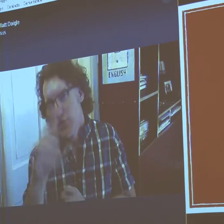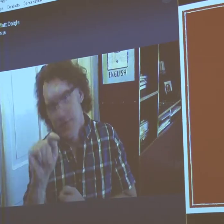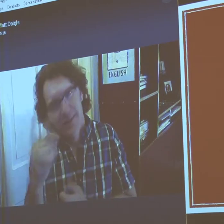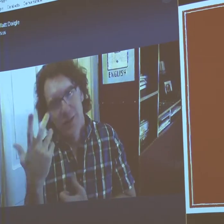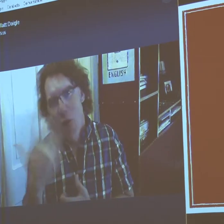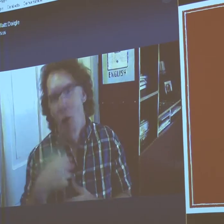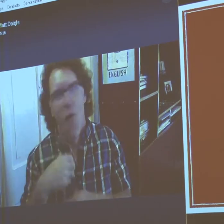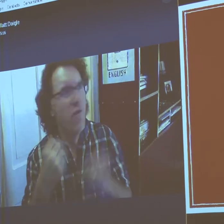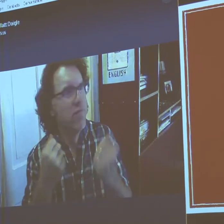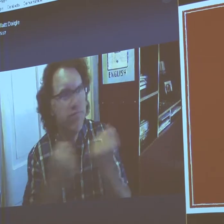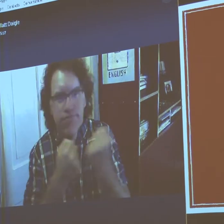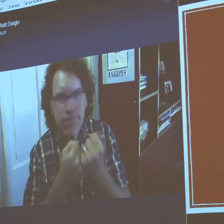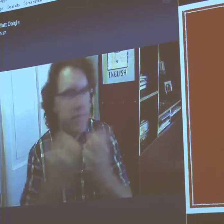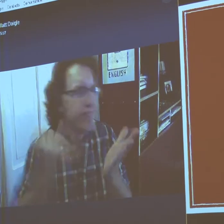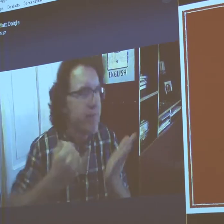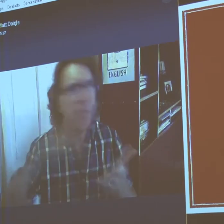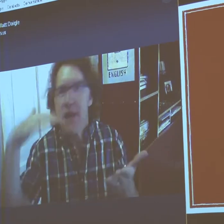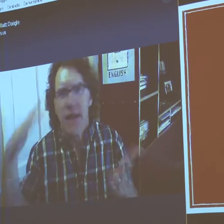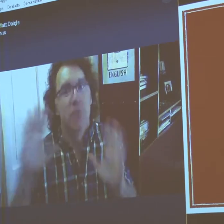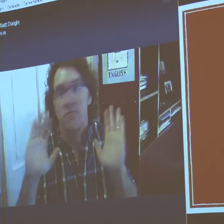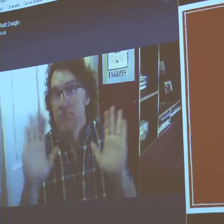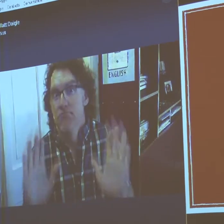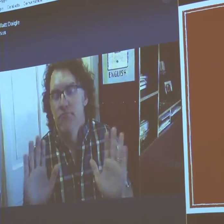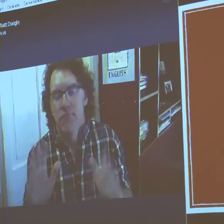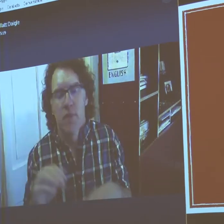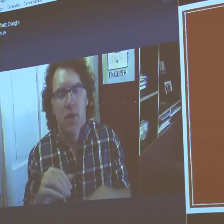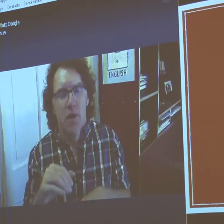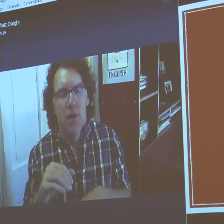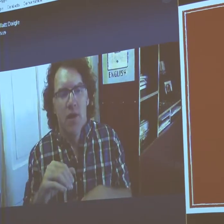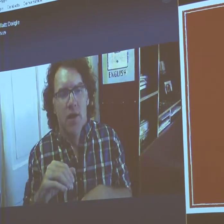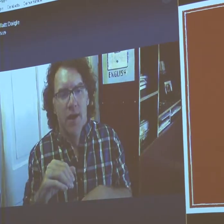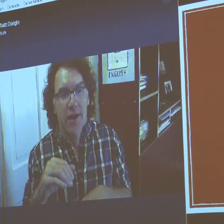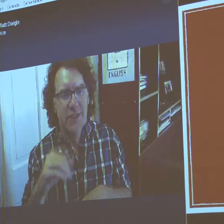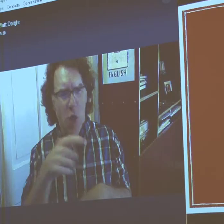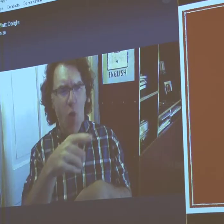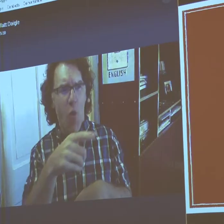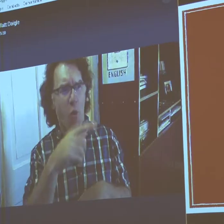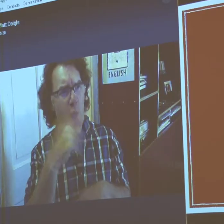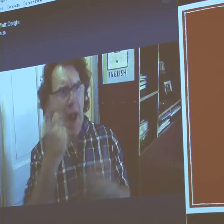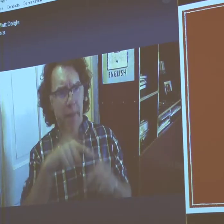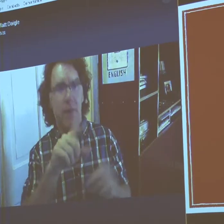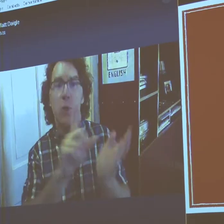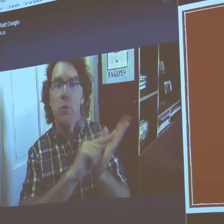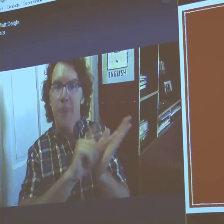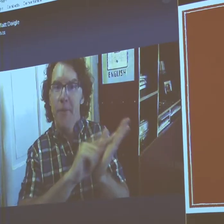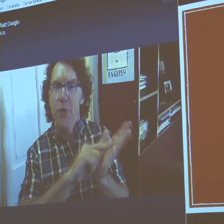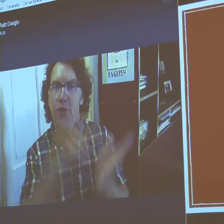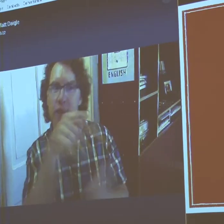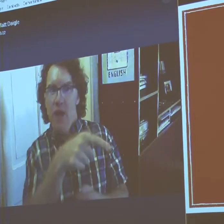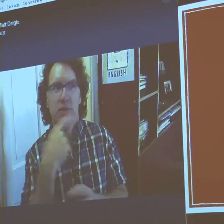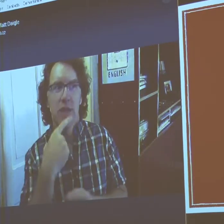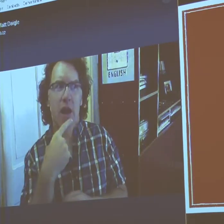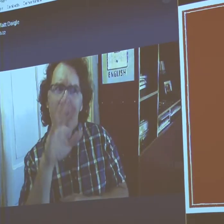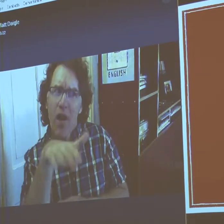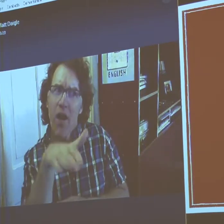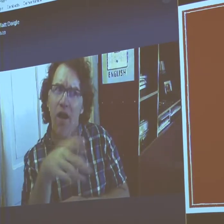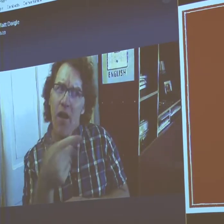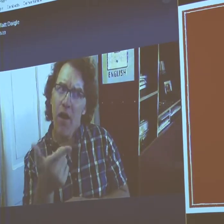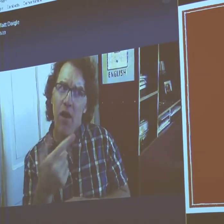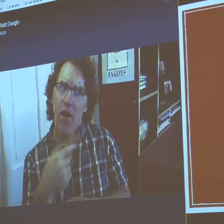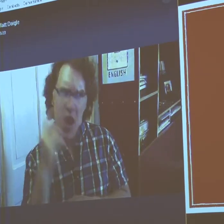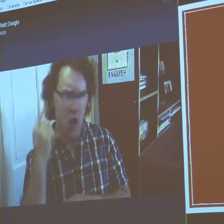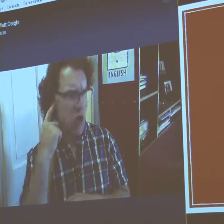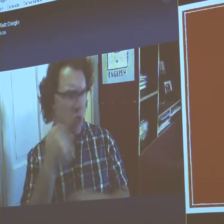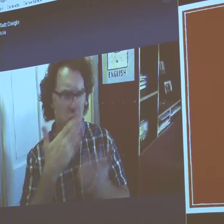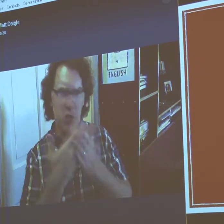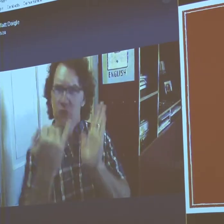I loved art so much that I got involved in all of those art classes and art clubs and I did painting. And we also